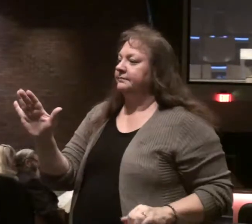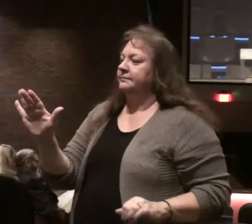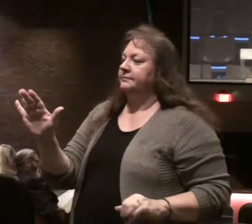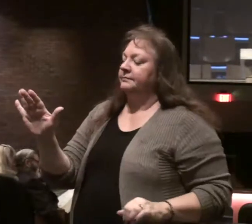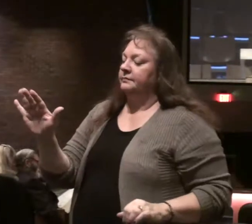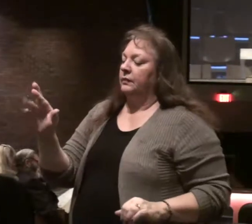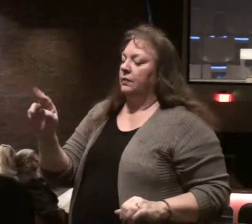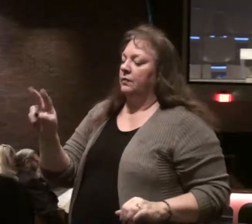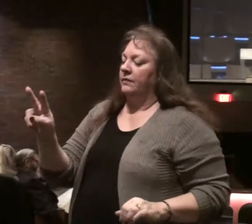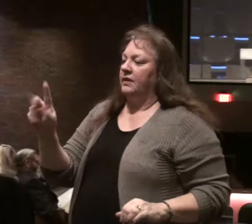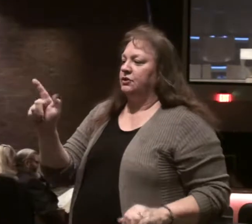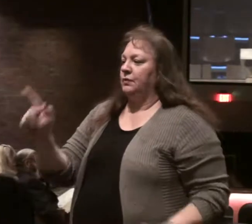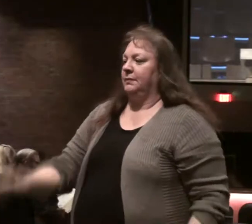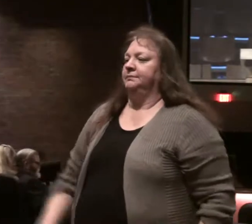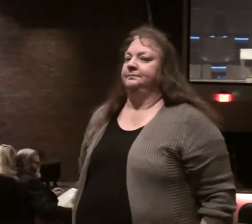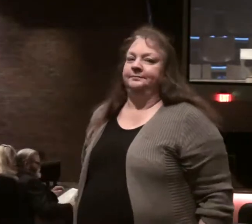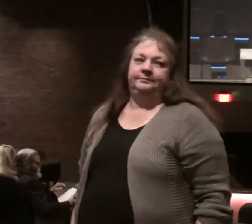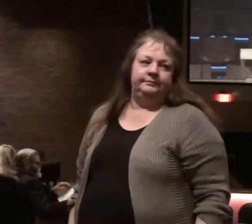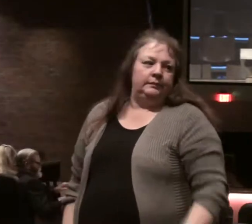Revelation chapter 21